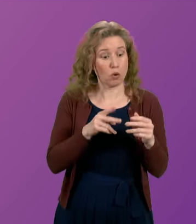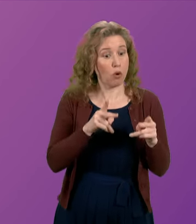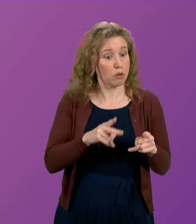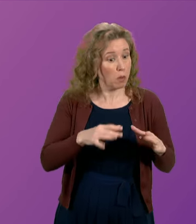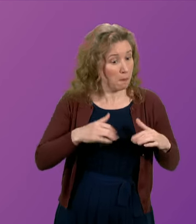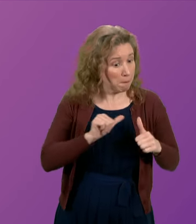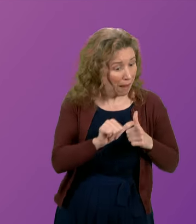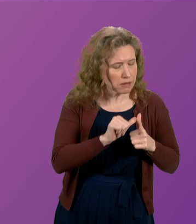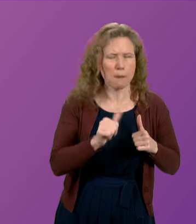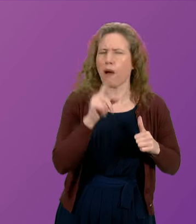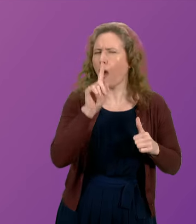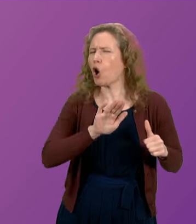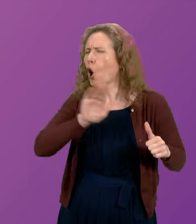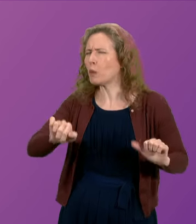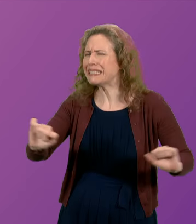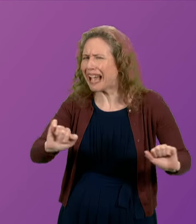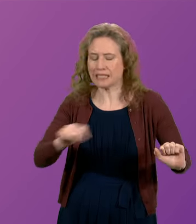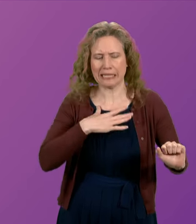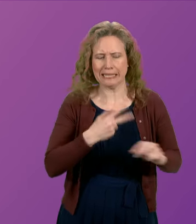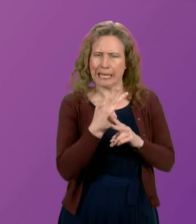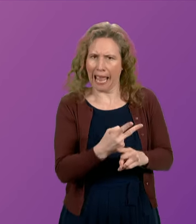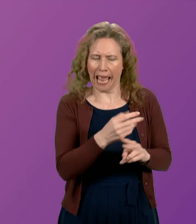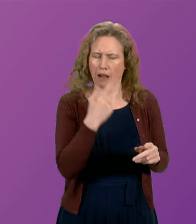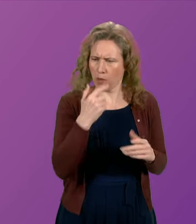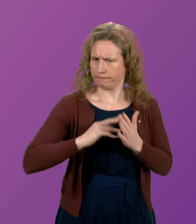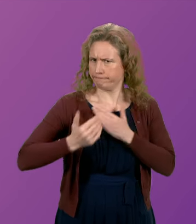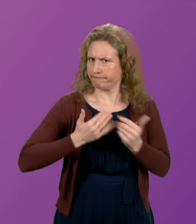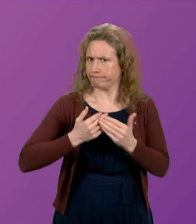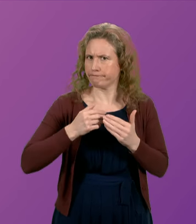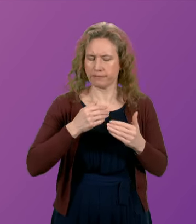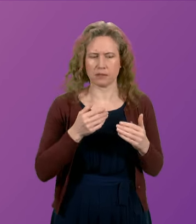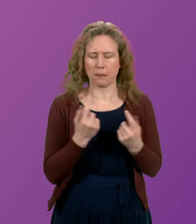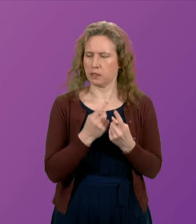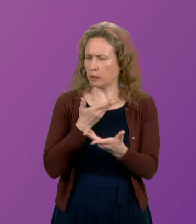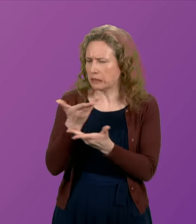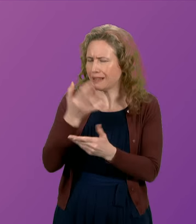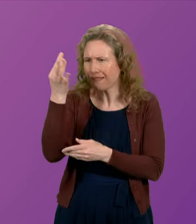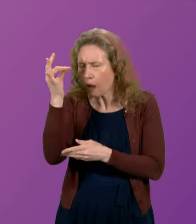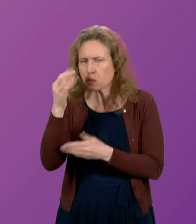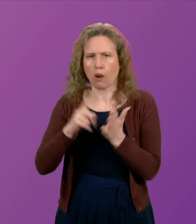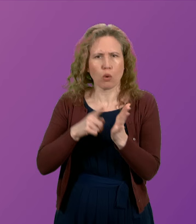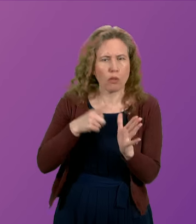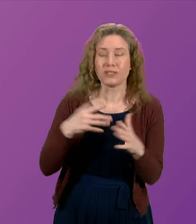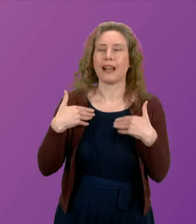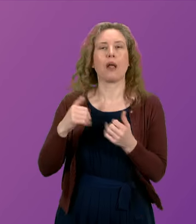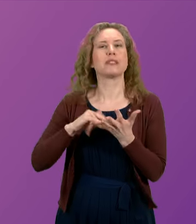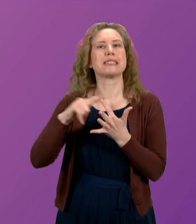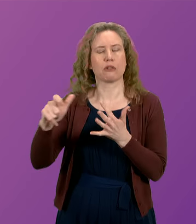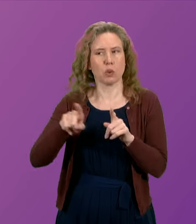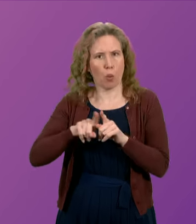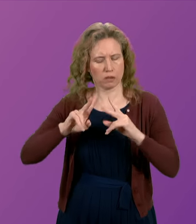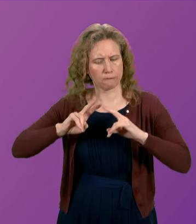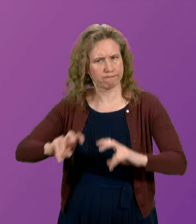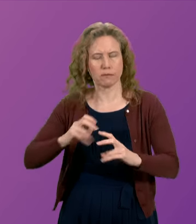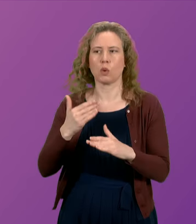extensive discussions. I personally, with the leadership of the Convention of Scottish Local Authorities and the Health Secretary, has followed that up to